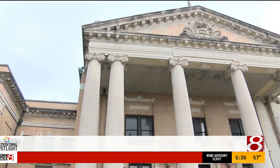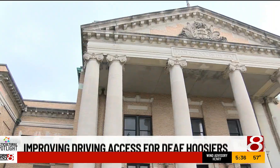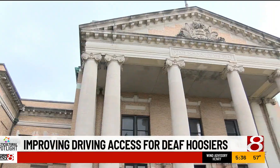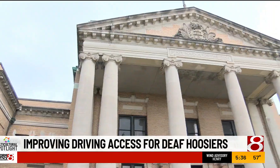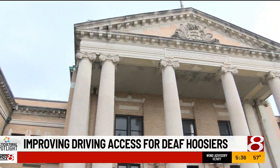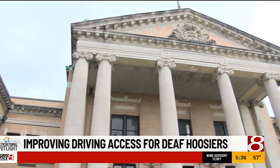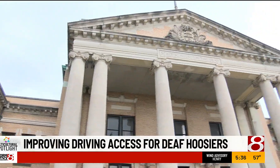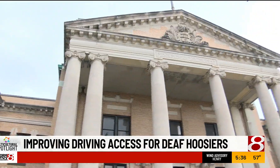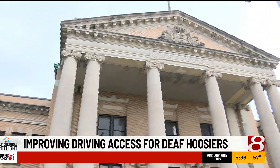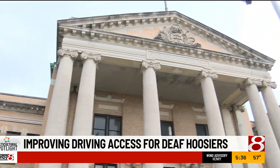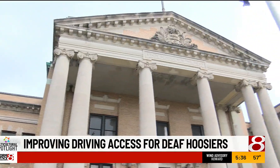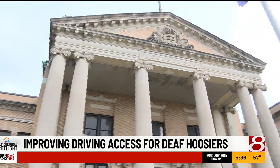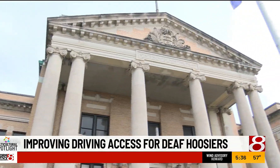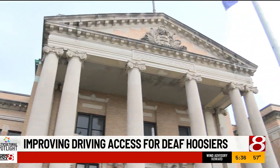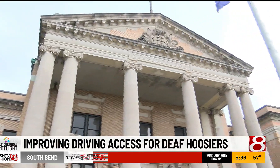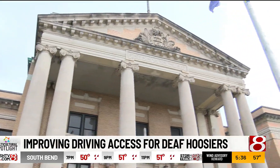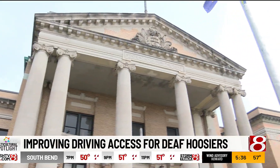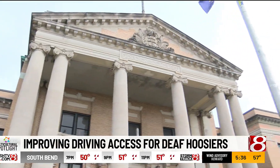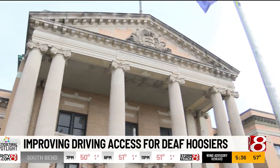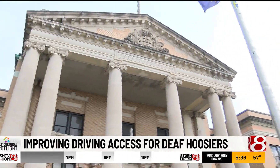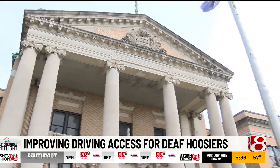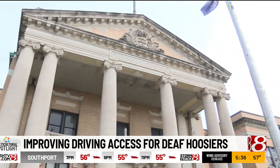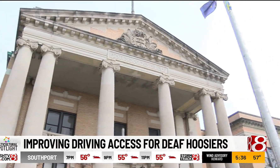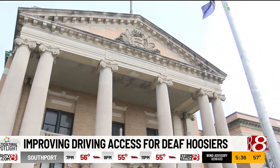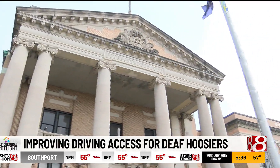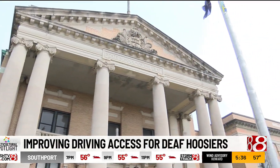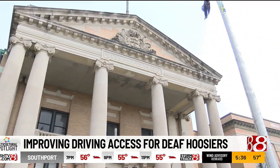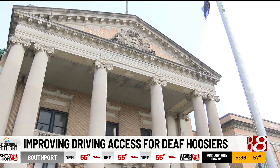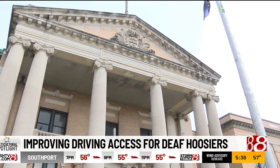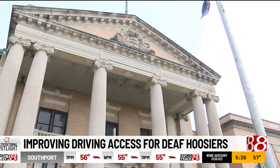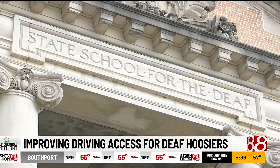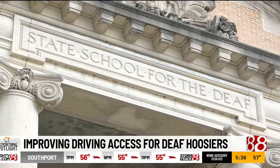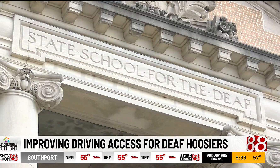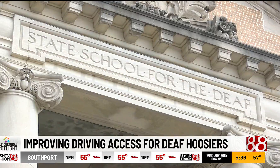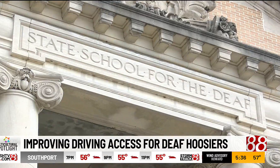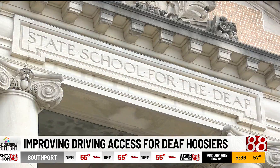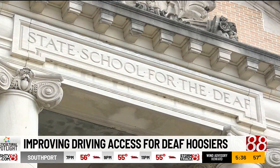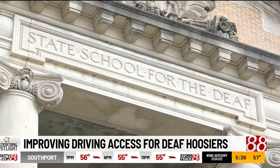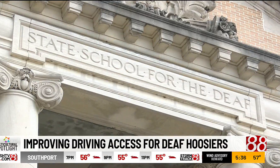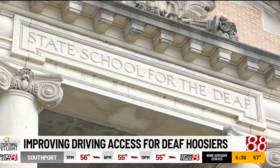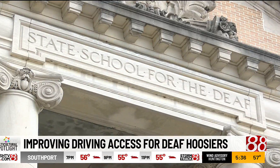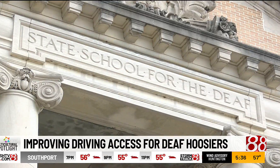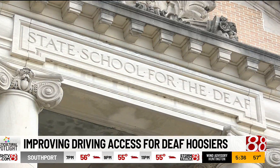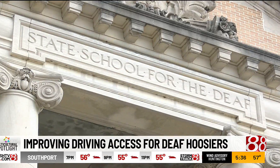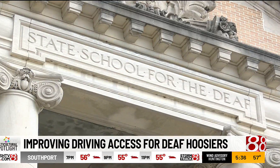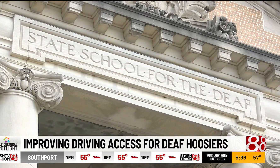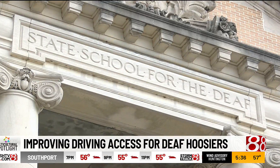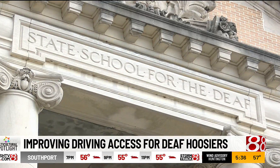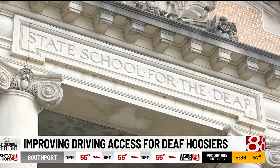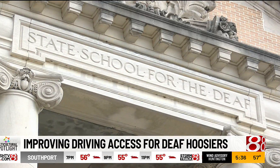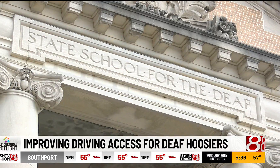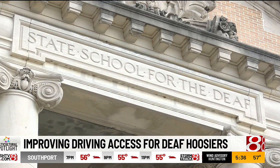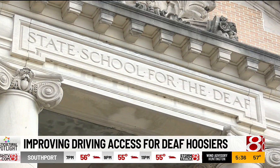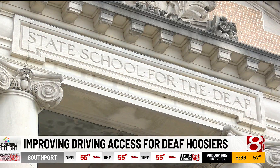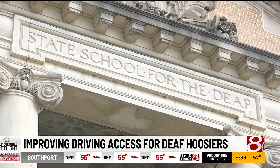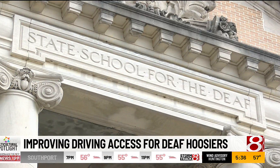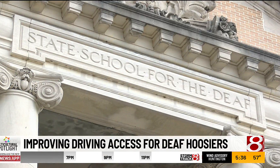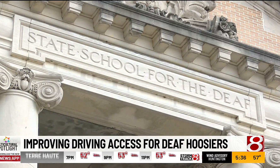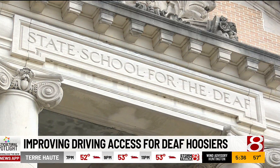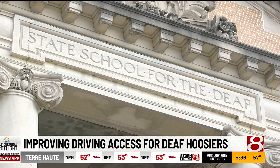from classes at Indiana School for the Deaf. Through an interpreter, they shared their journey to becoming licensed drivers and their hopes